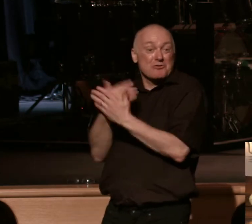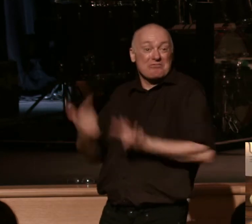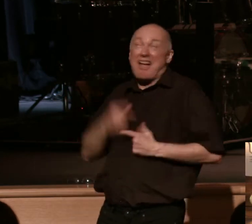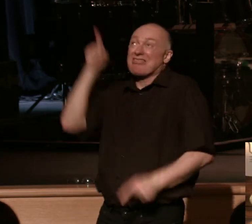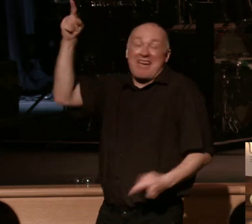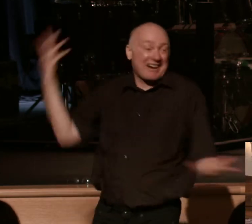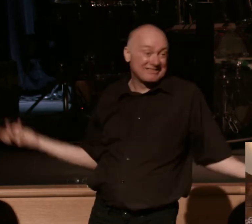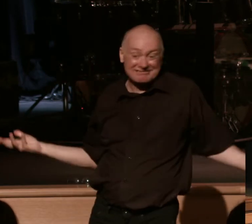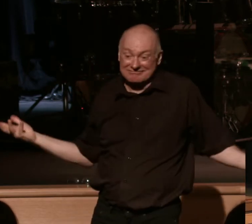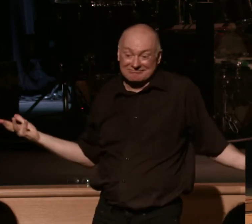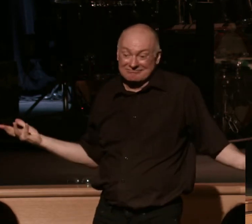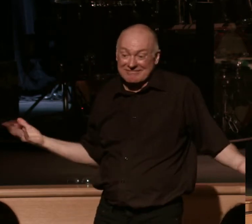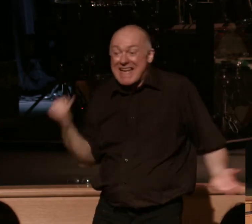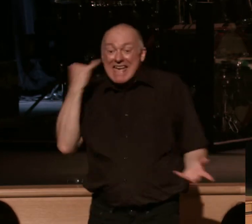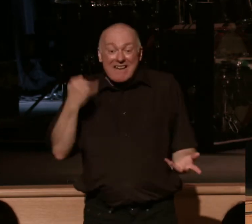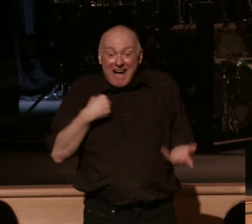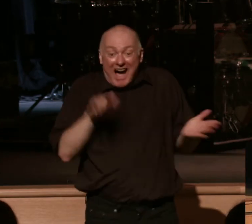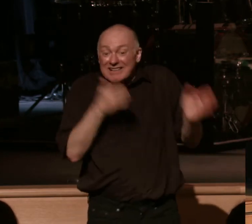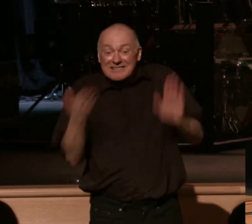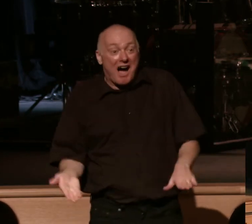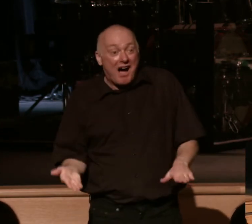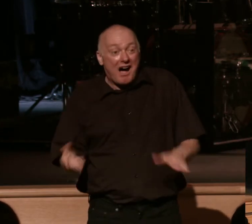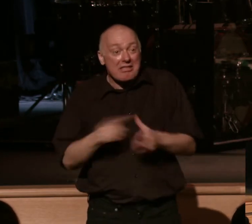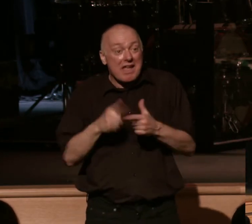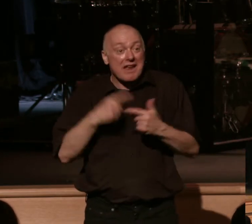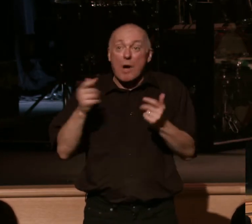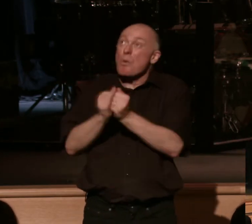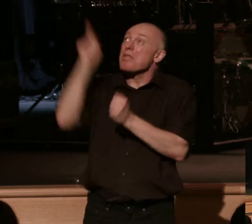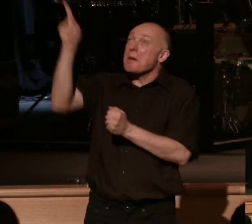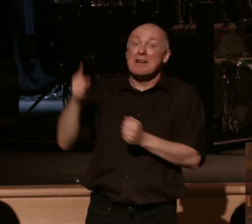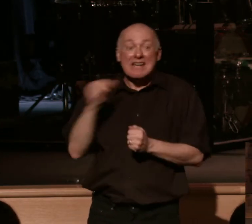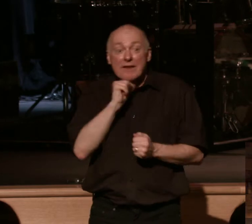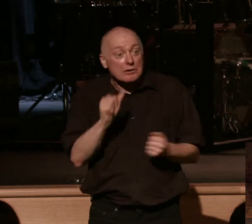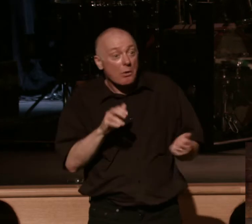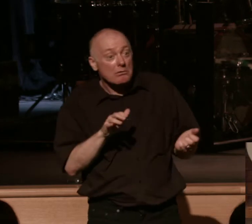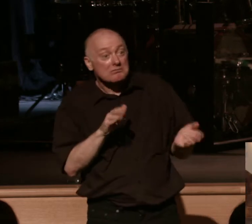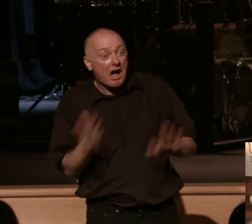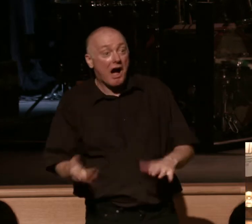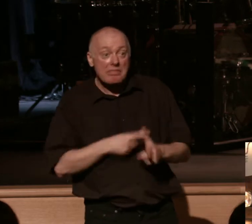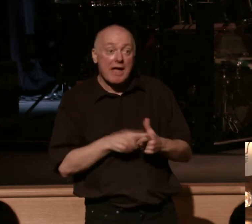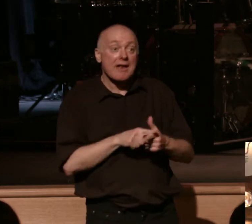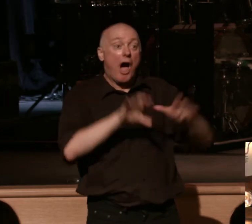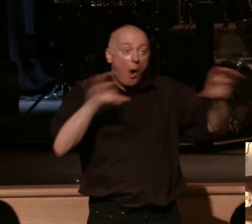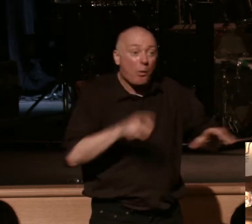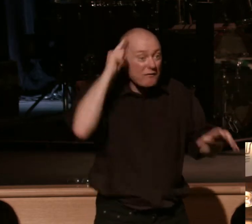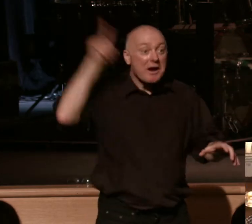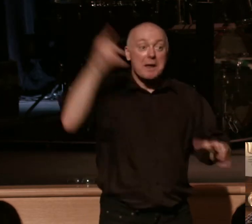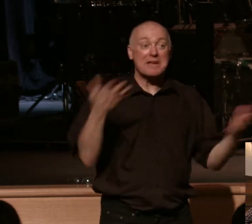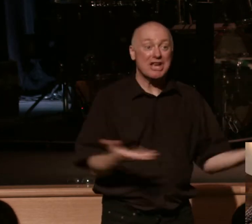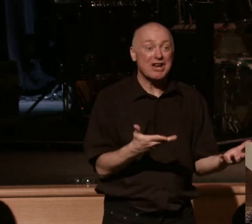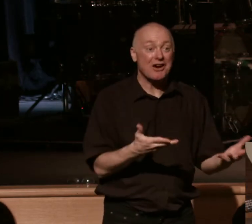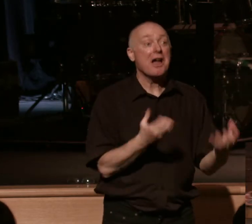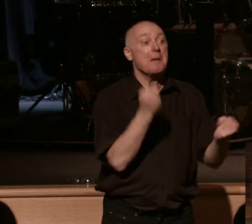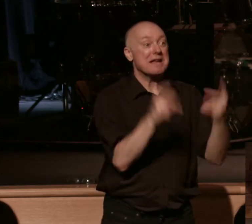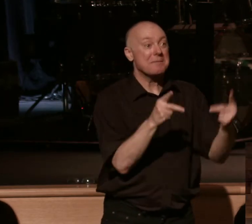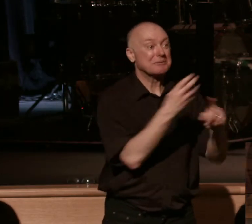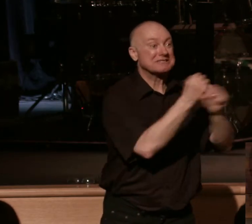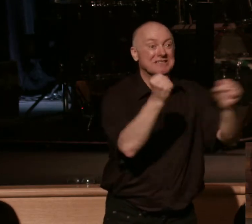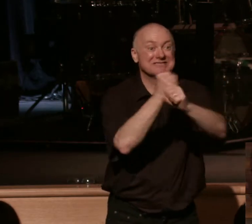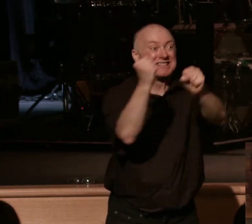So he's like, so if I die, then I'm with the Lord. And if I don't die, I can work for the Lord here and get many people as possible that they